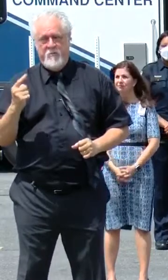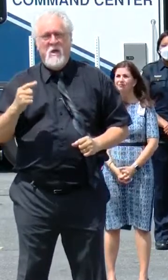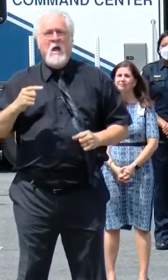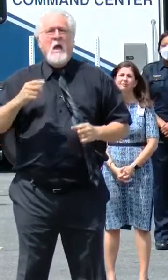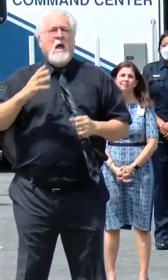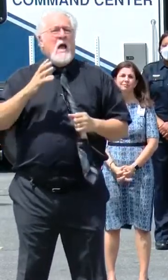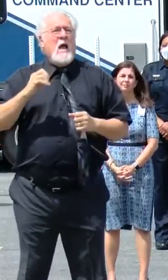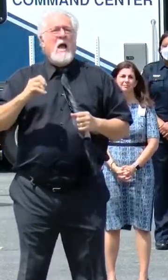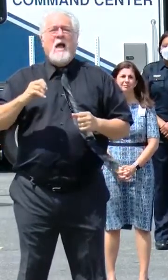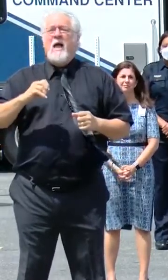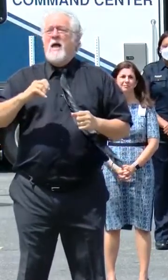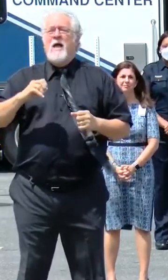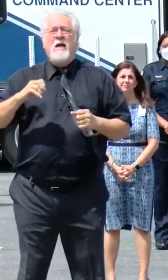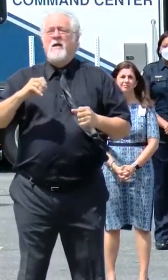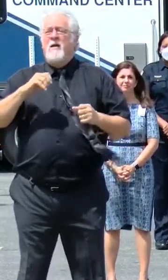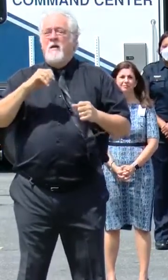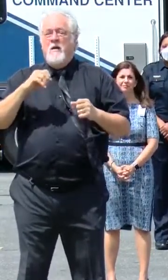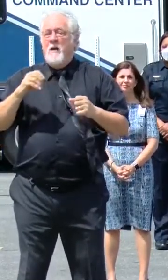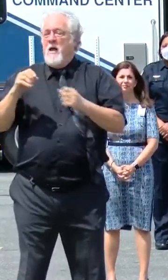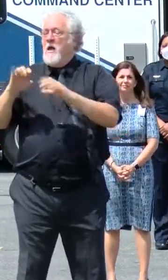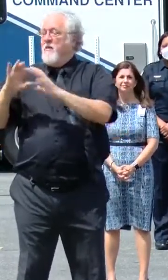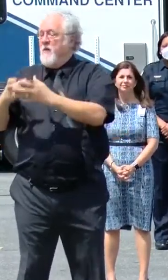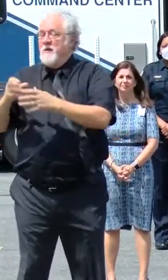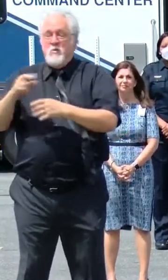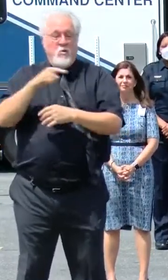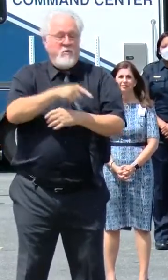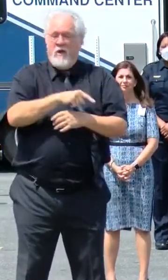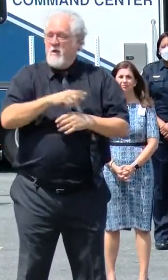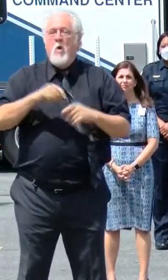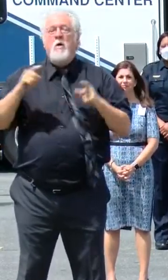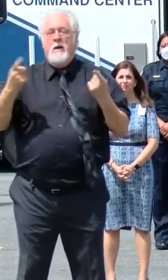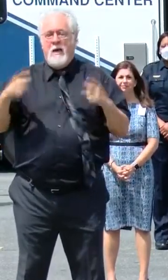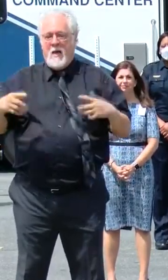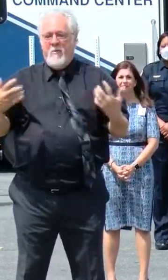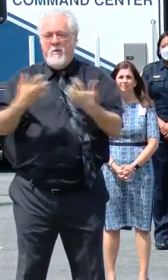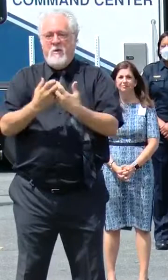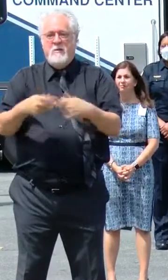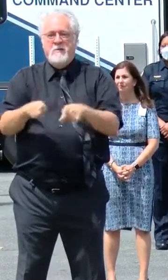they are not mutually exclusive. They can have it simultaneously.